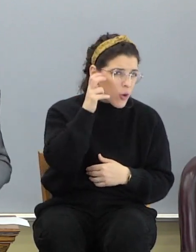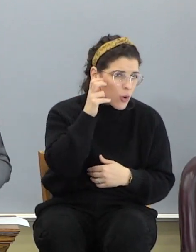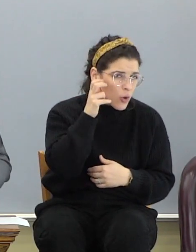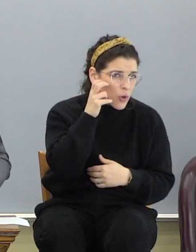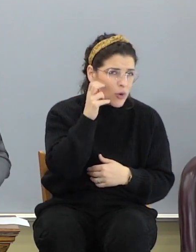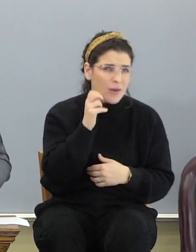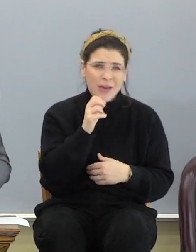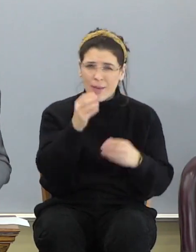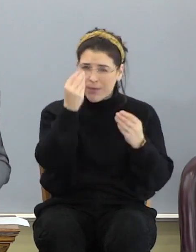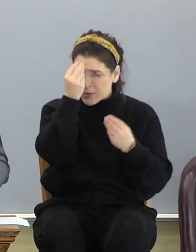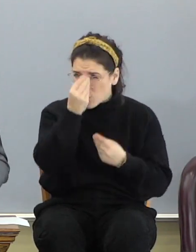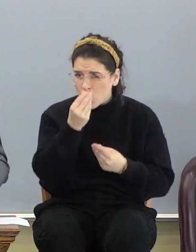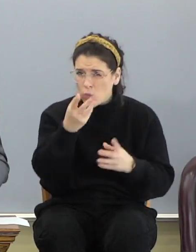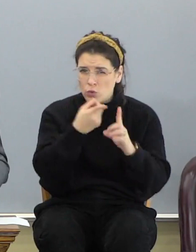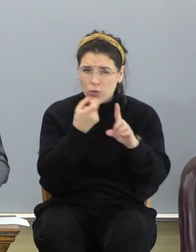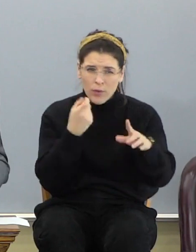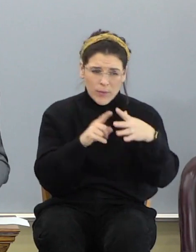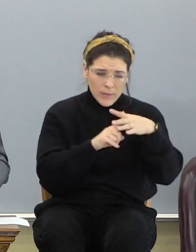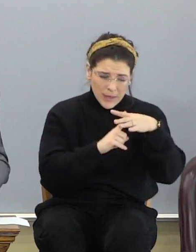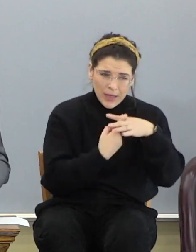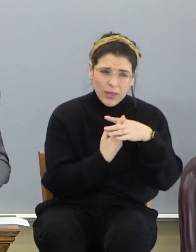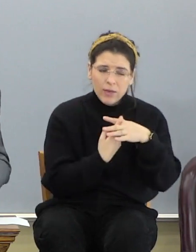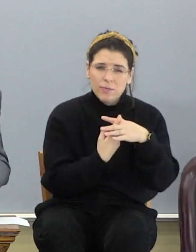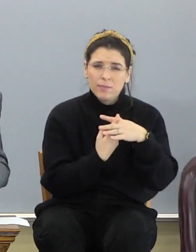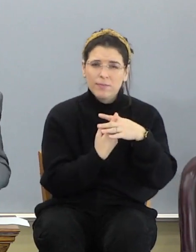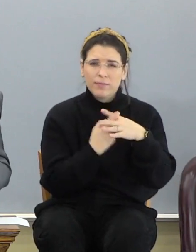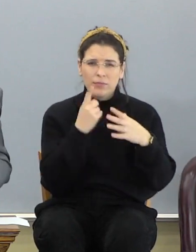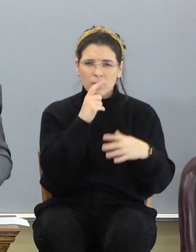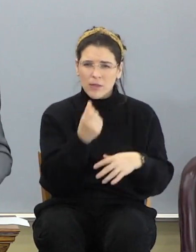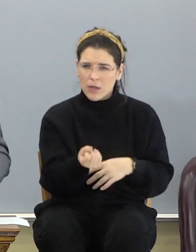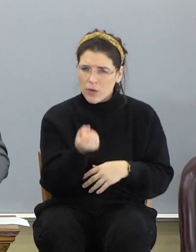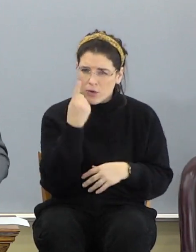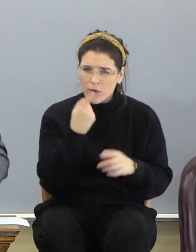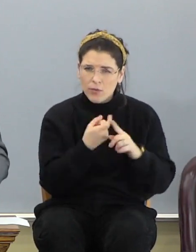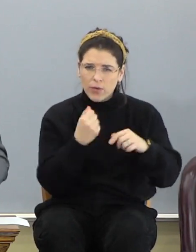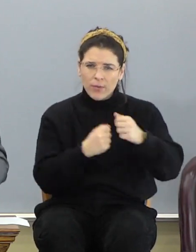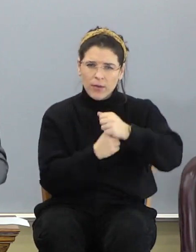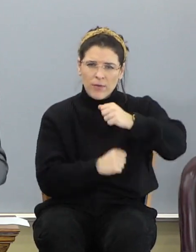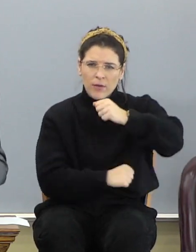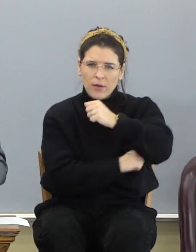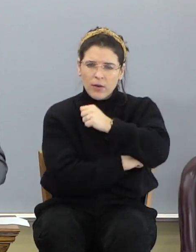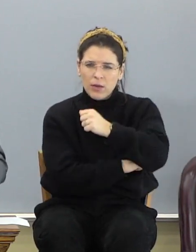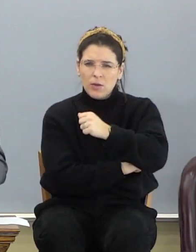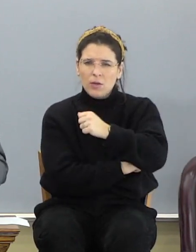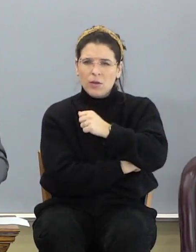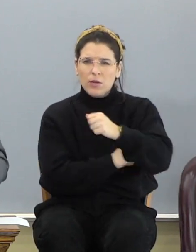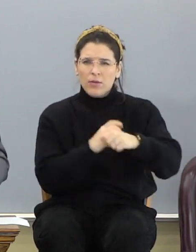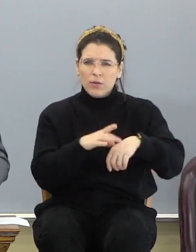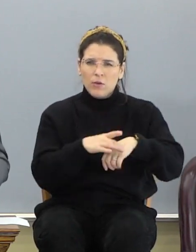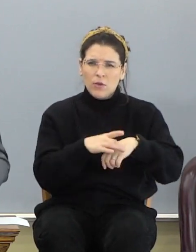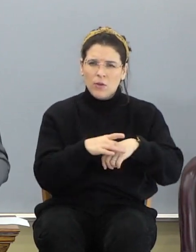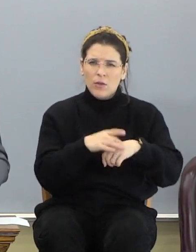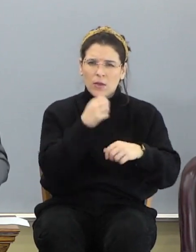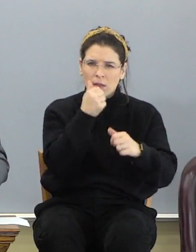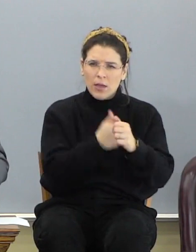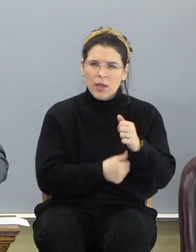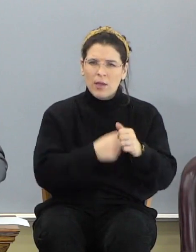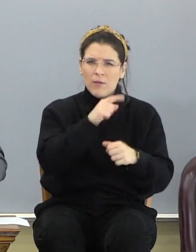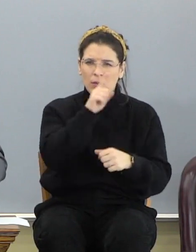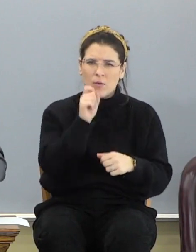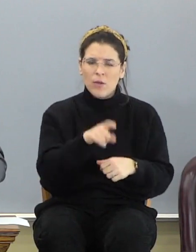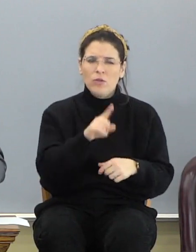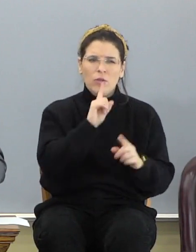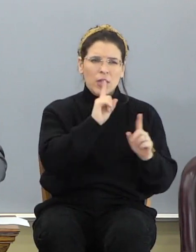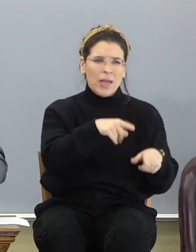Hath it not been told you from the beginning? Have you not understood from the foundation of the earth? Every question, the